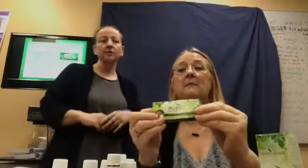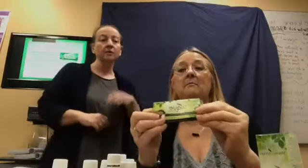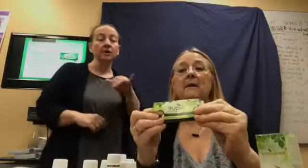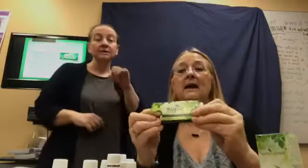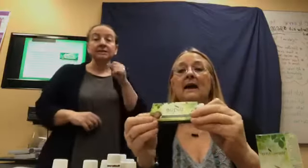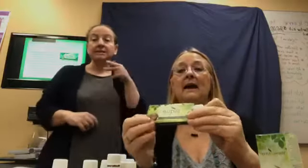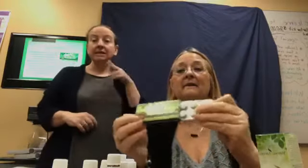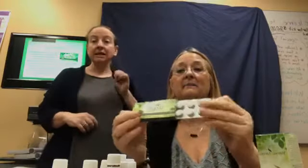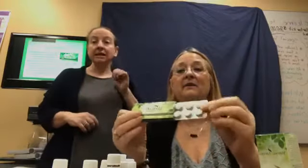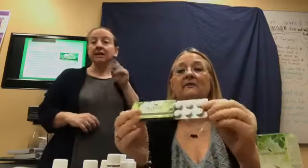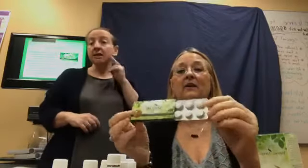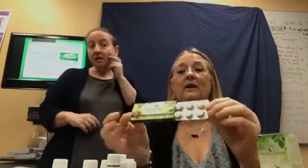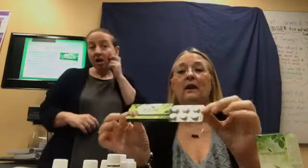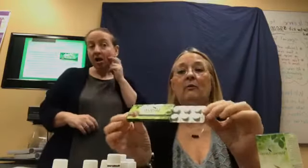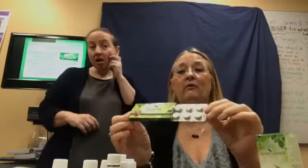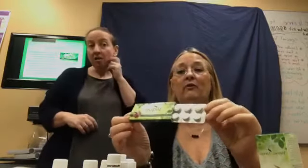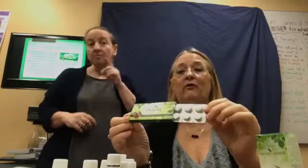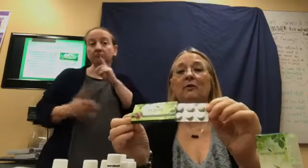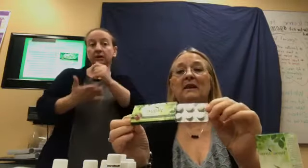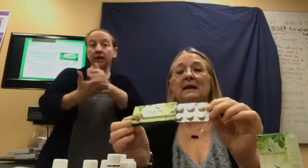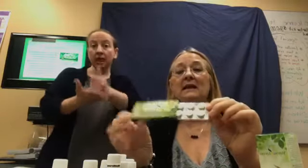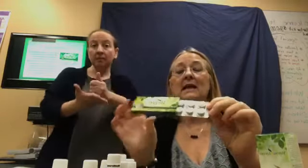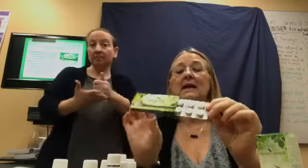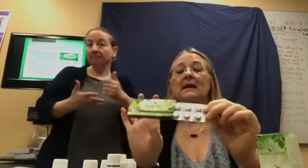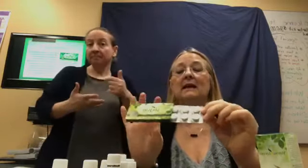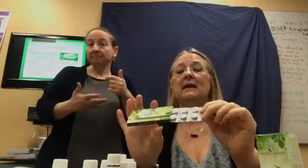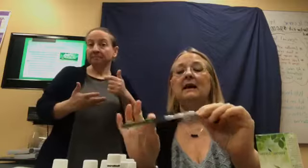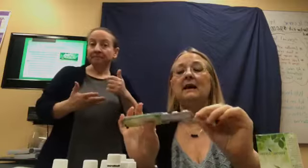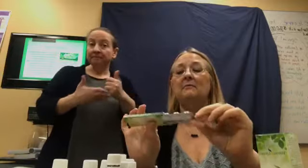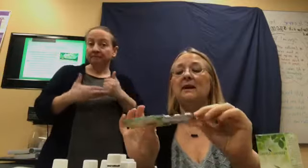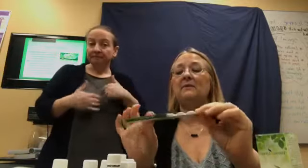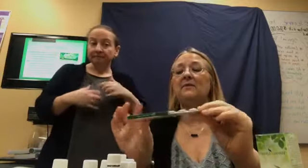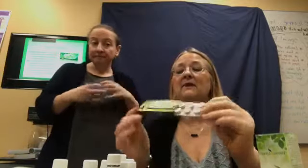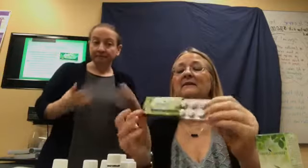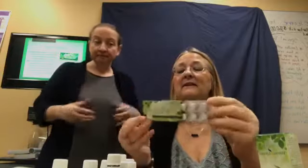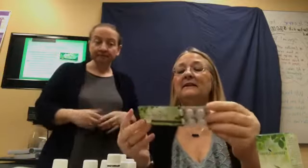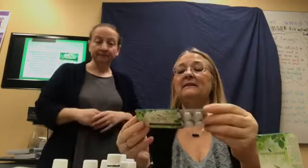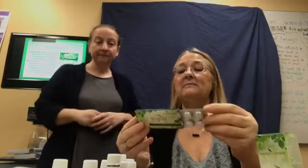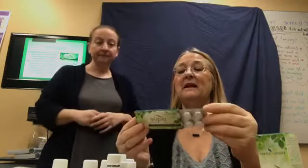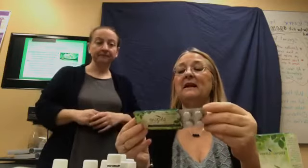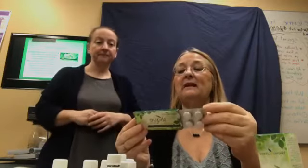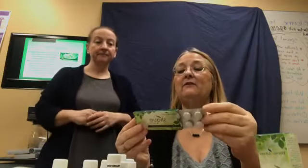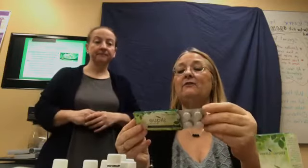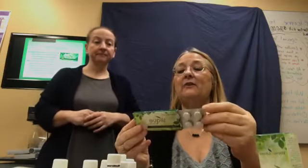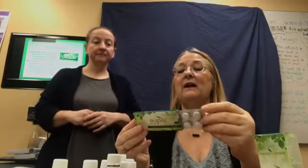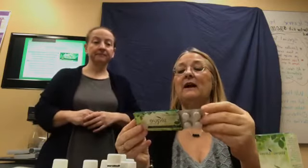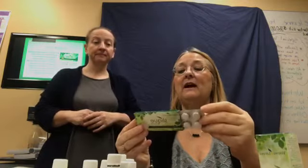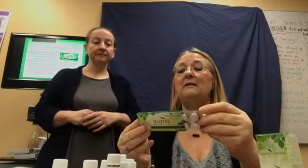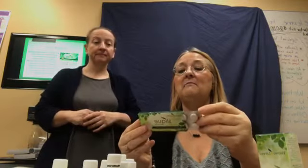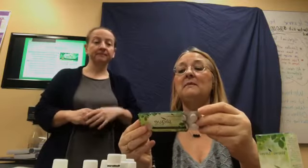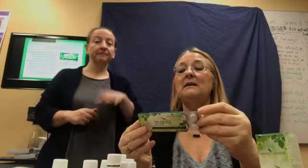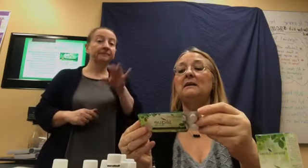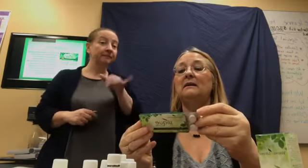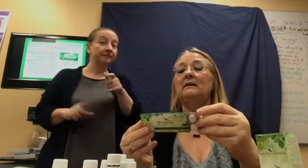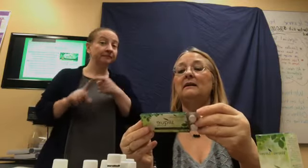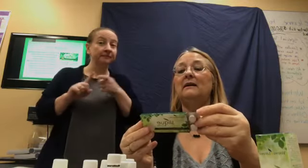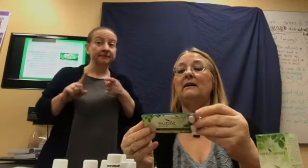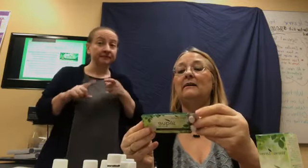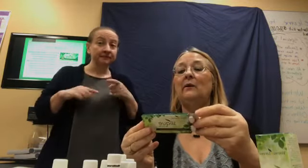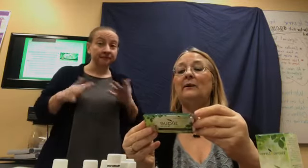has been very helpful for me. Um, and this is made from, hold